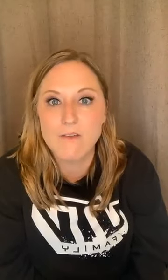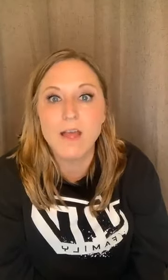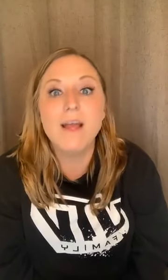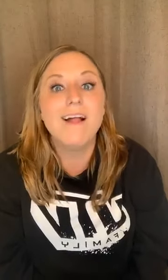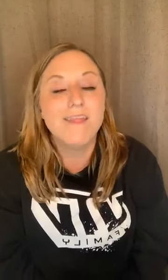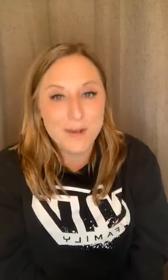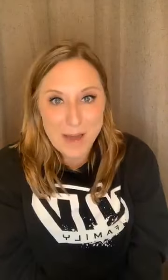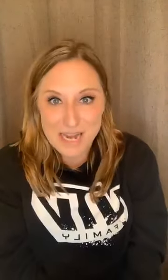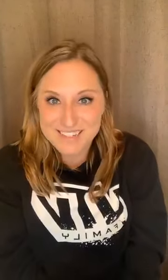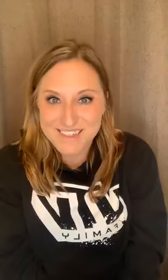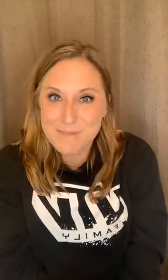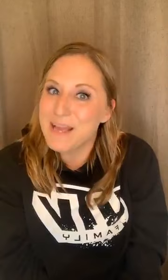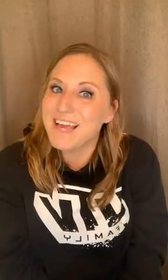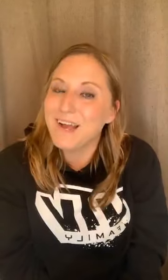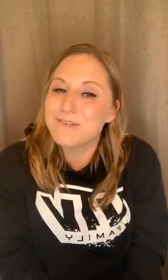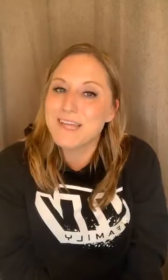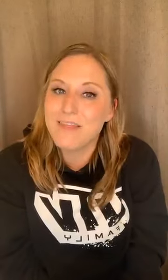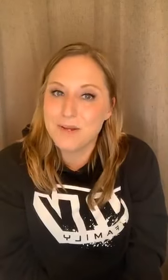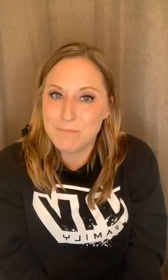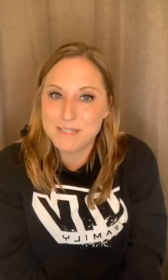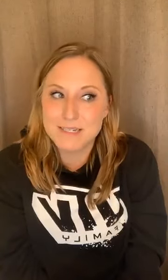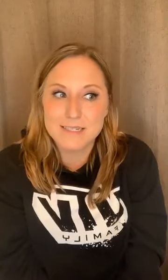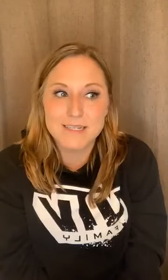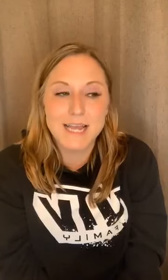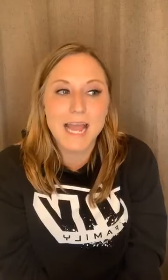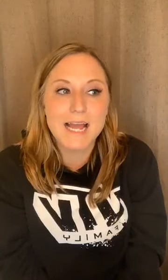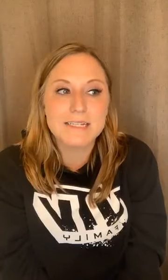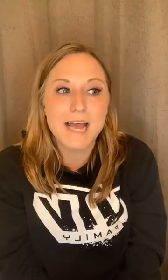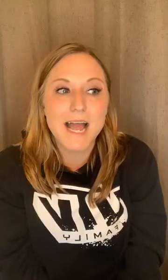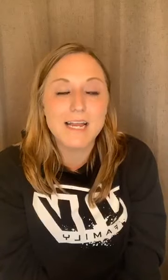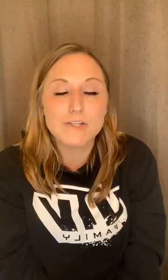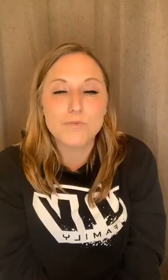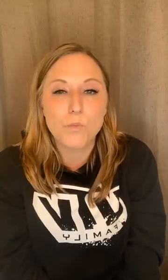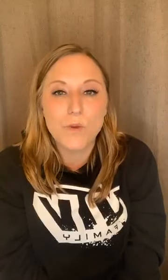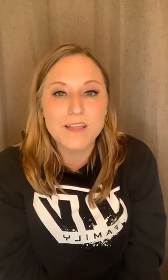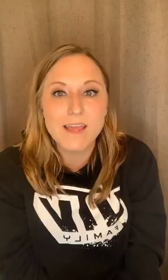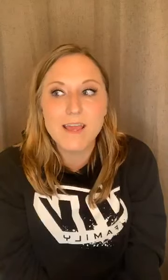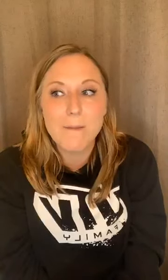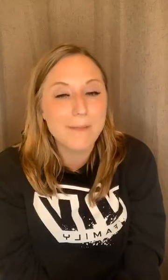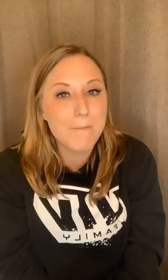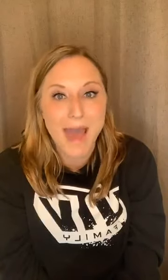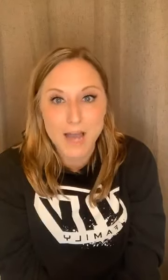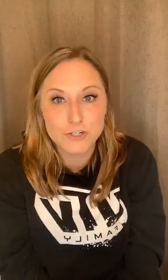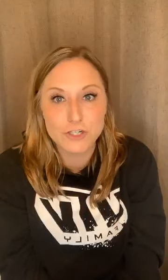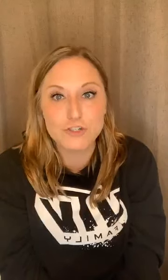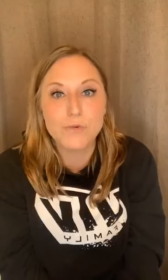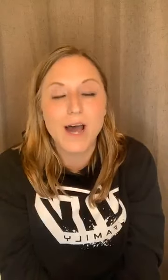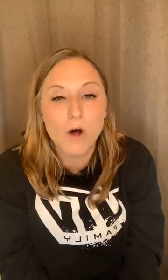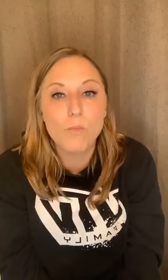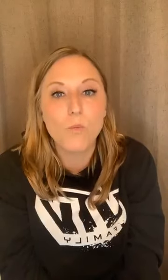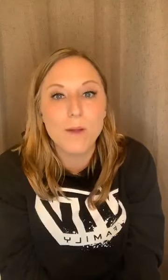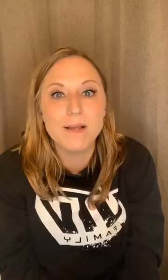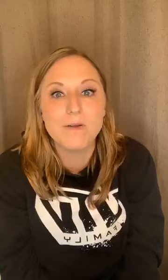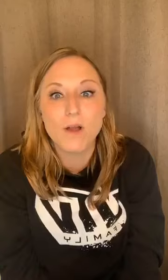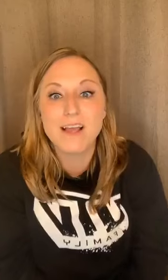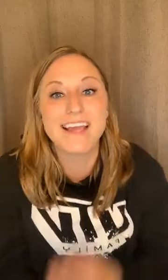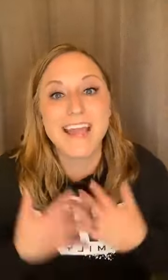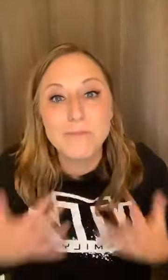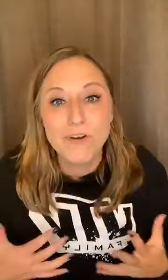their bodies, their bank accounts and their businesses. And it is really my passion to help women gain more